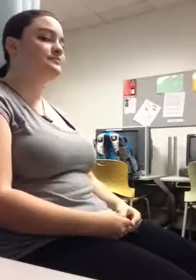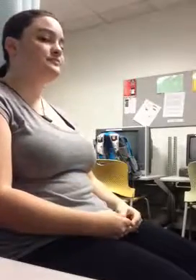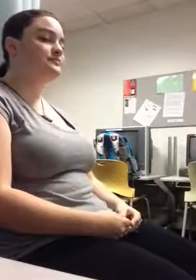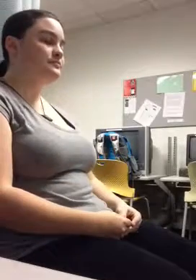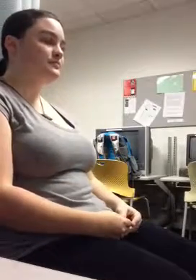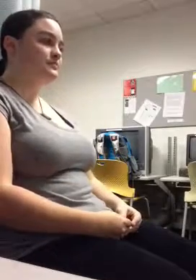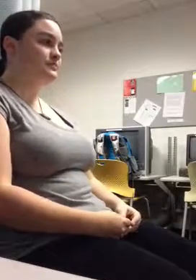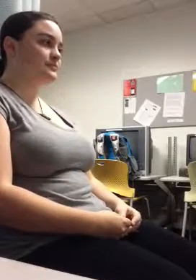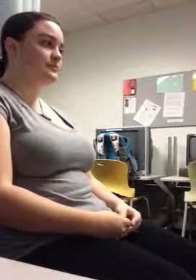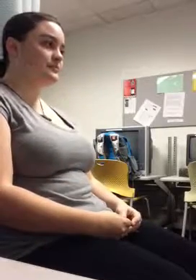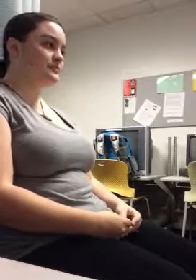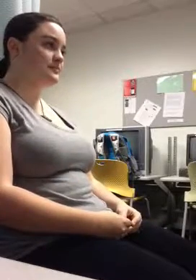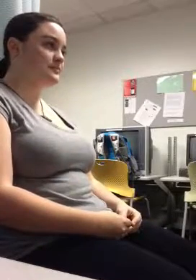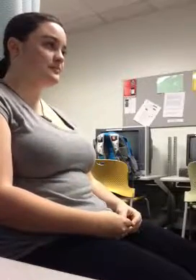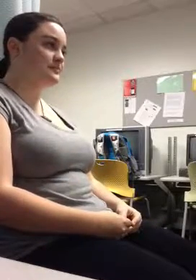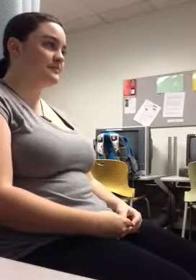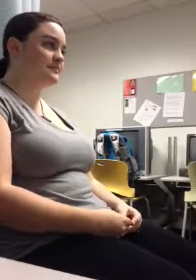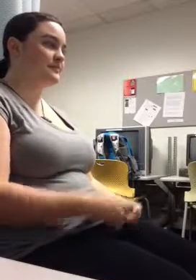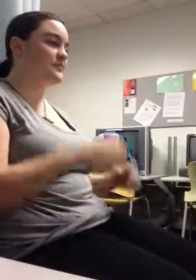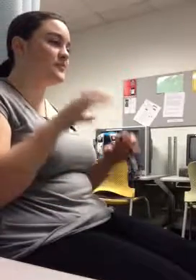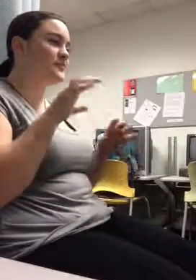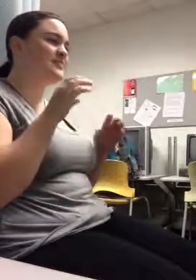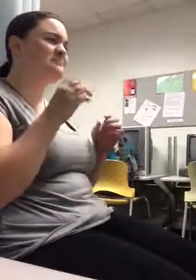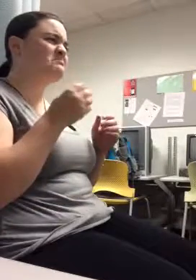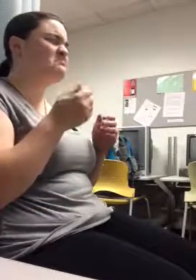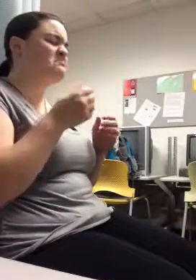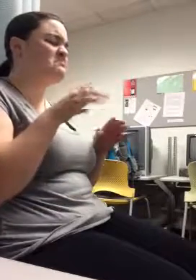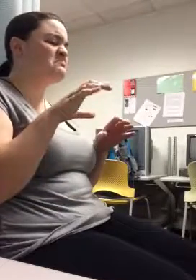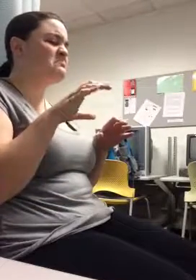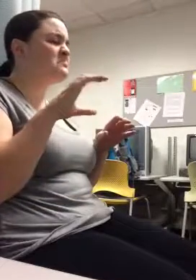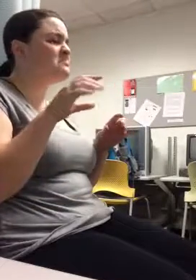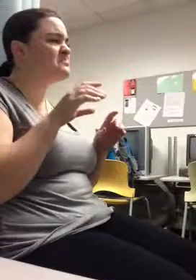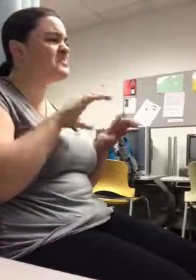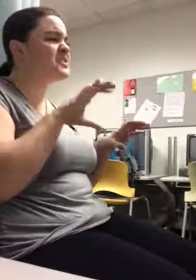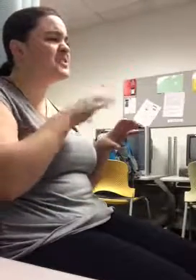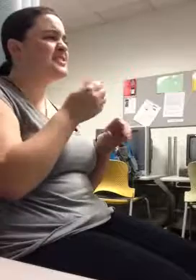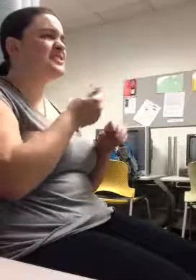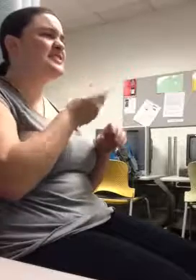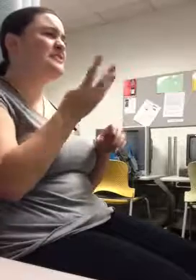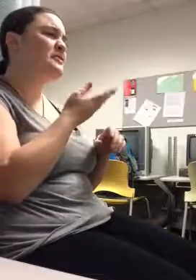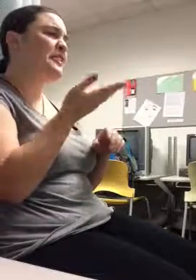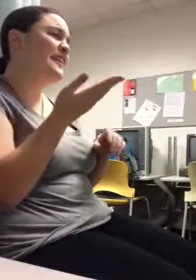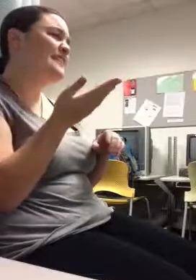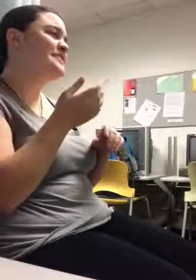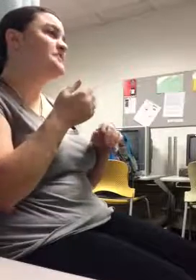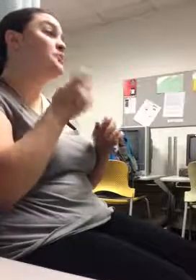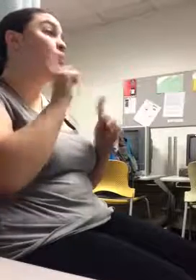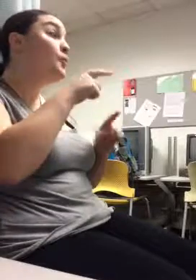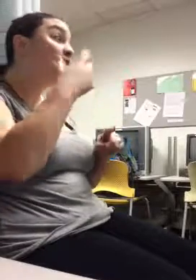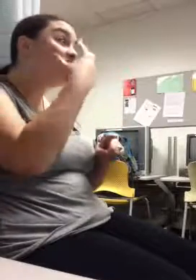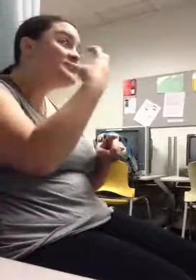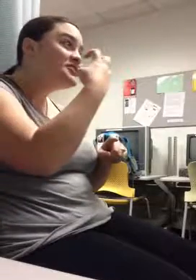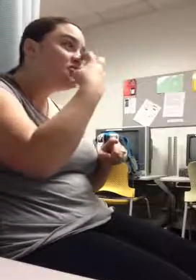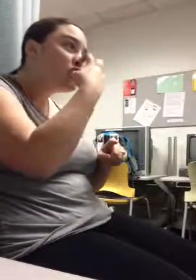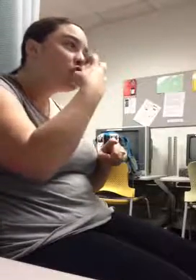So, you know, we did several things. We snorkeled. We just hung out on the beach.